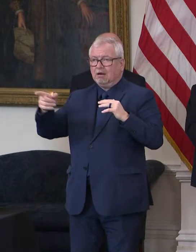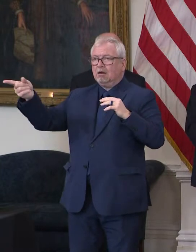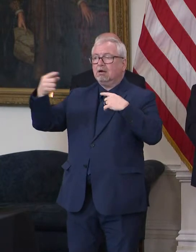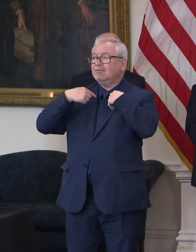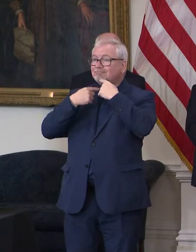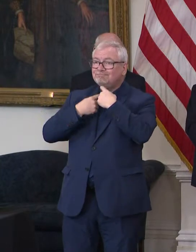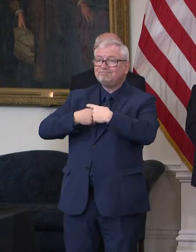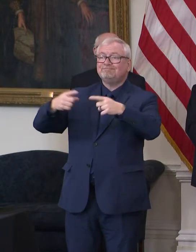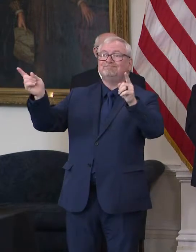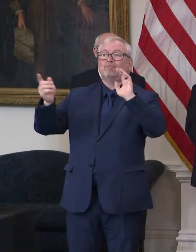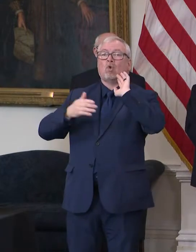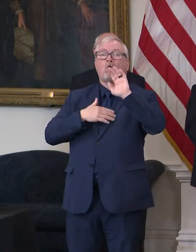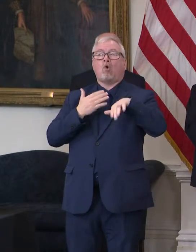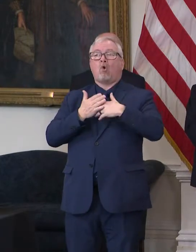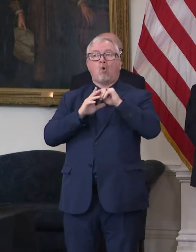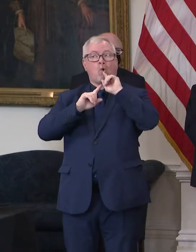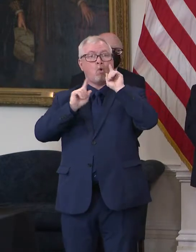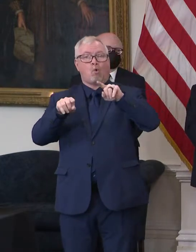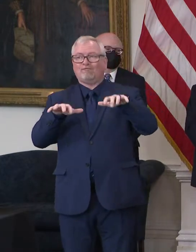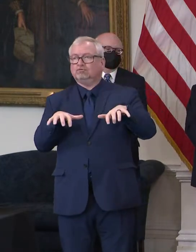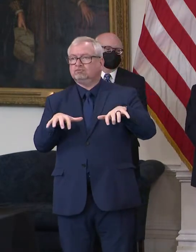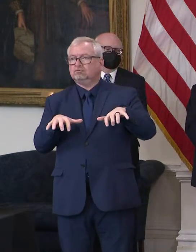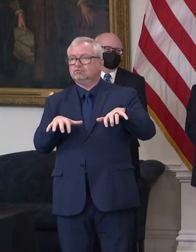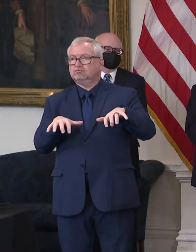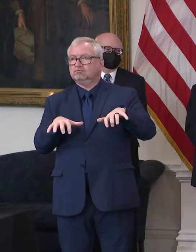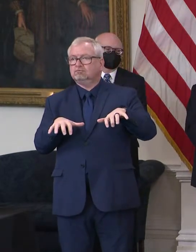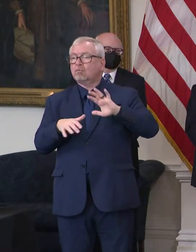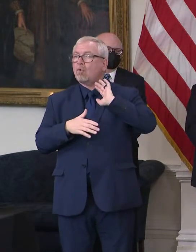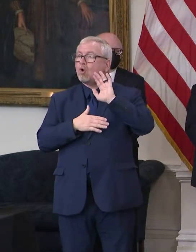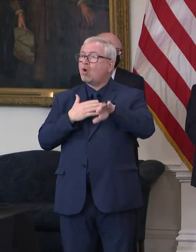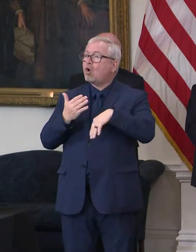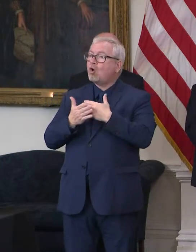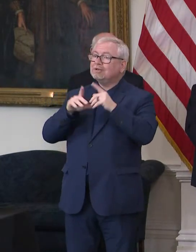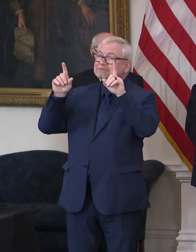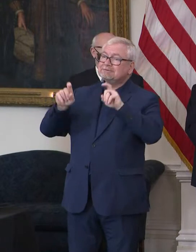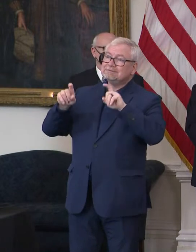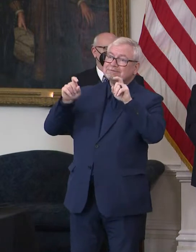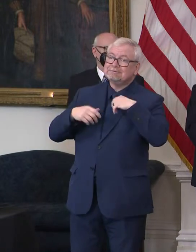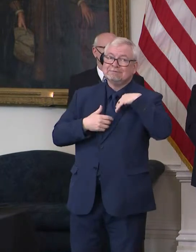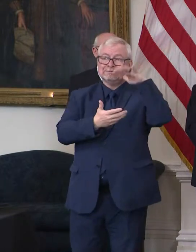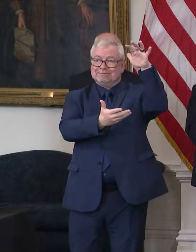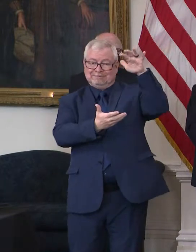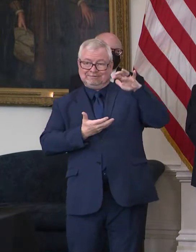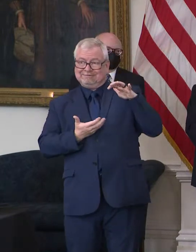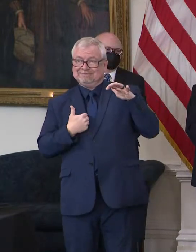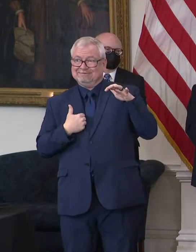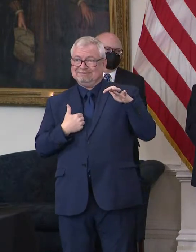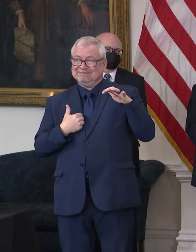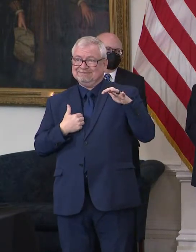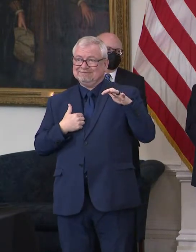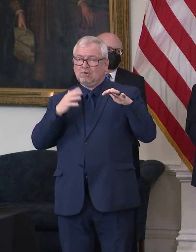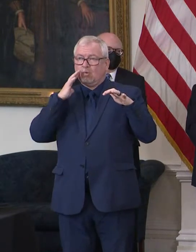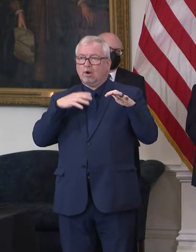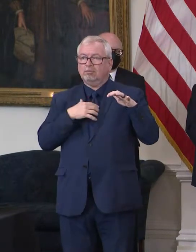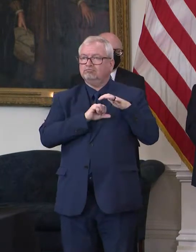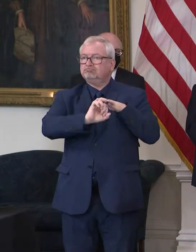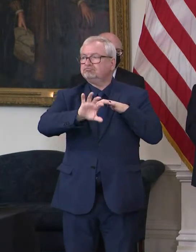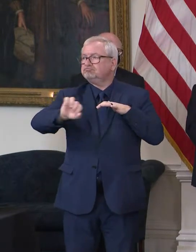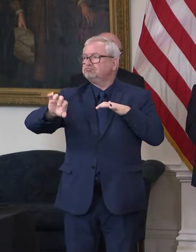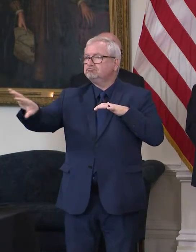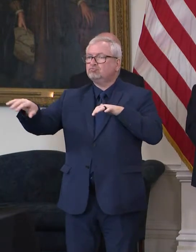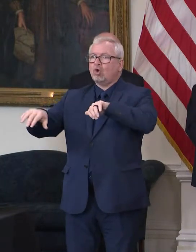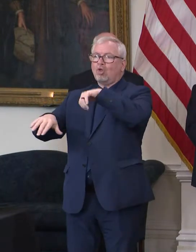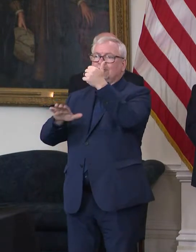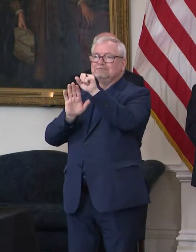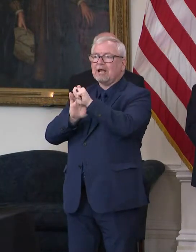the orders and that they were taking all of the tests that were going to go to us and the other states. And so I raised that on the call with the White House yesterday, uh, pretty,